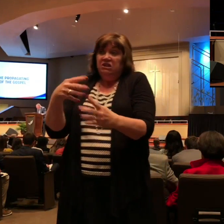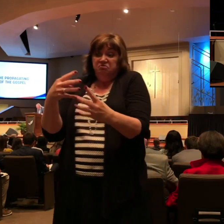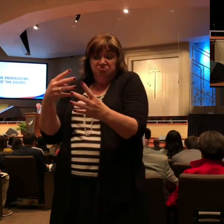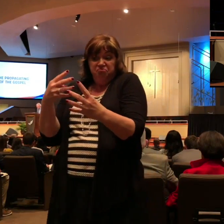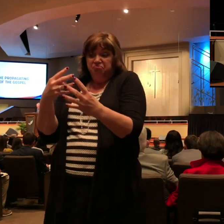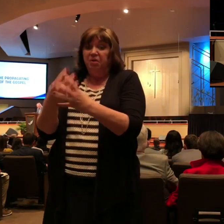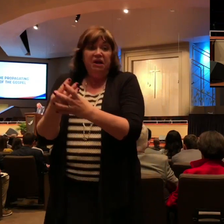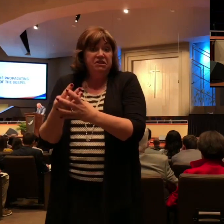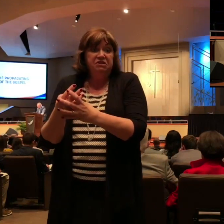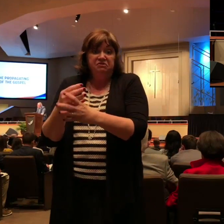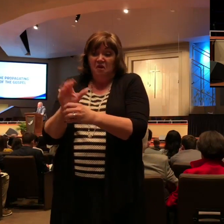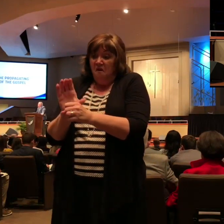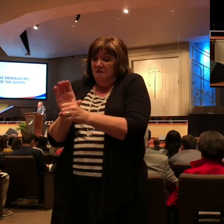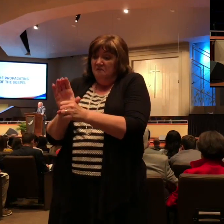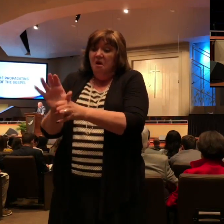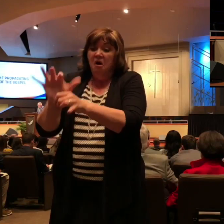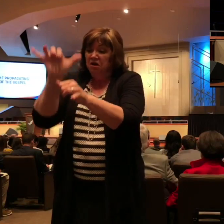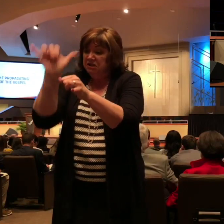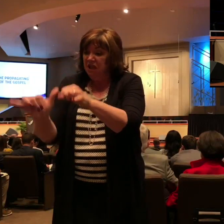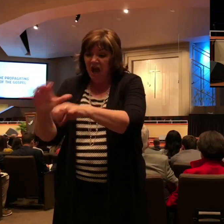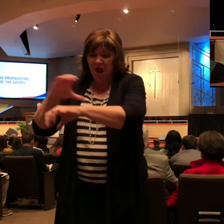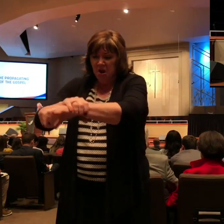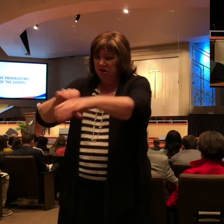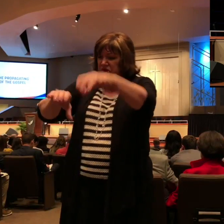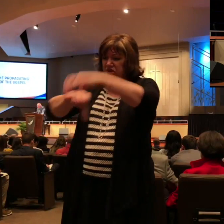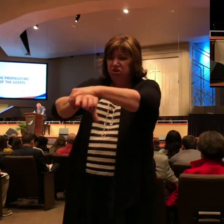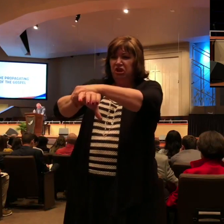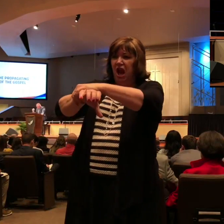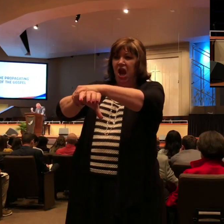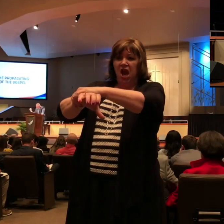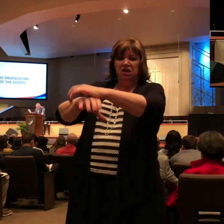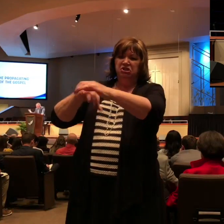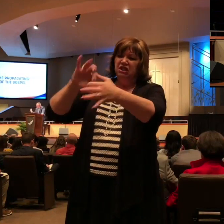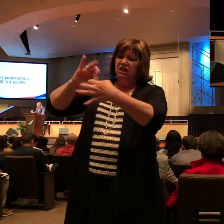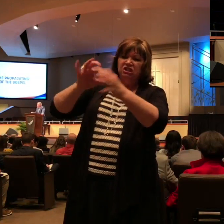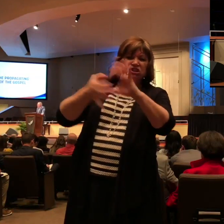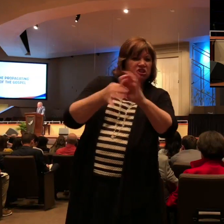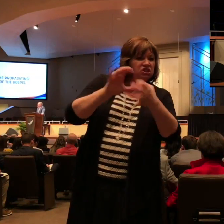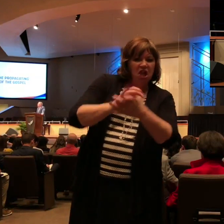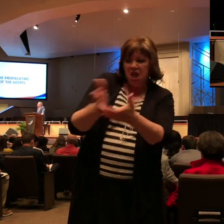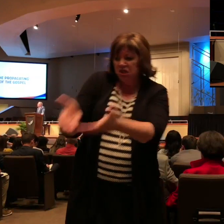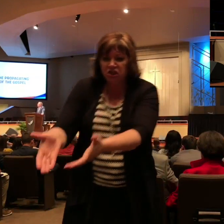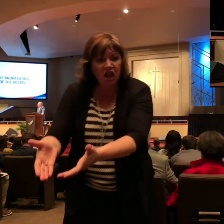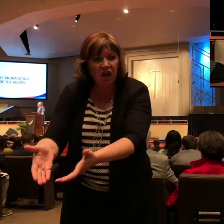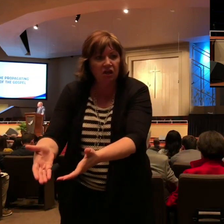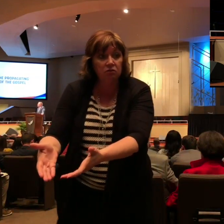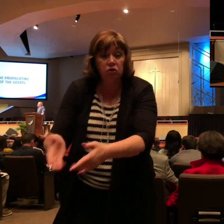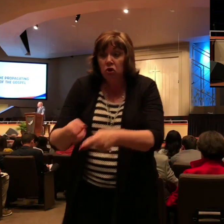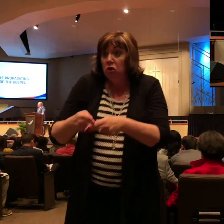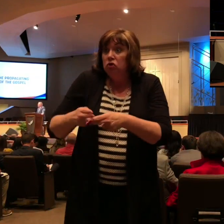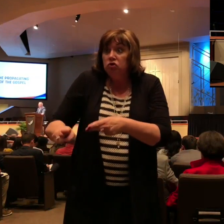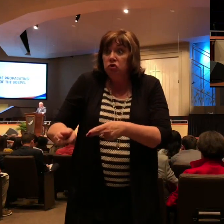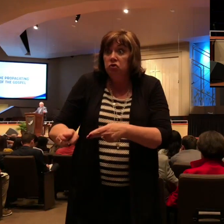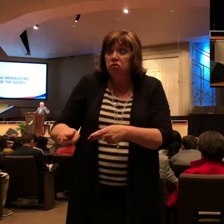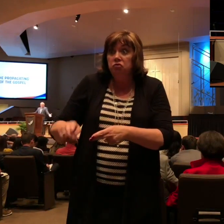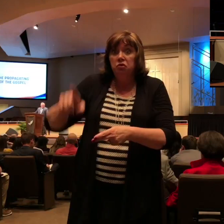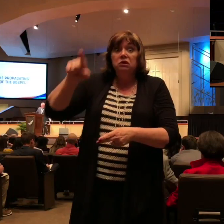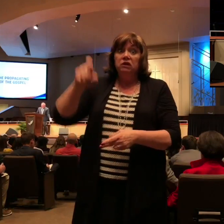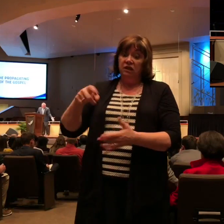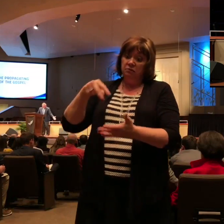he is imprisoned, and he's to be before Nero very soon. And so while he is